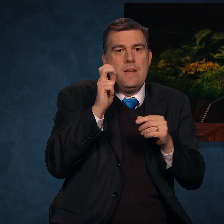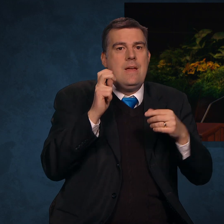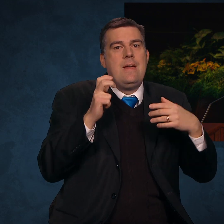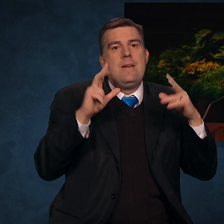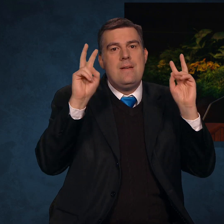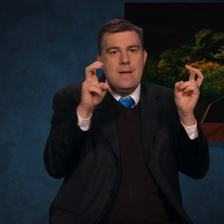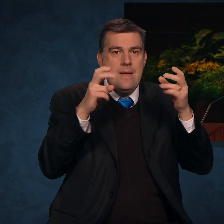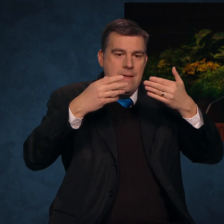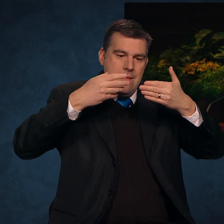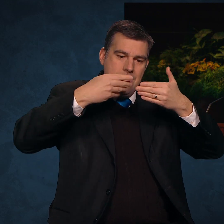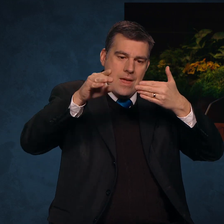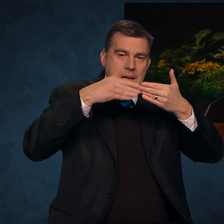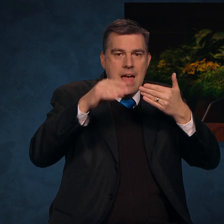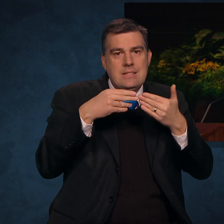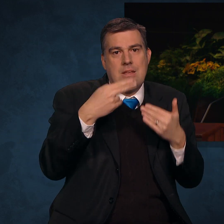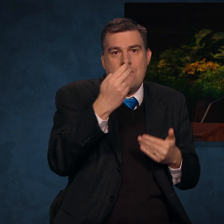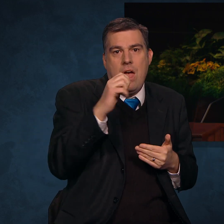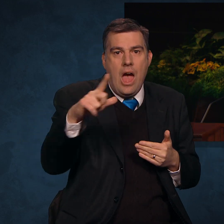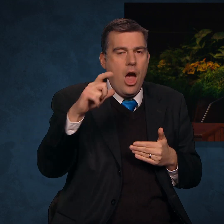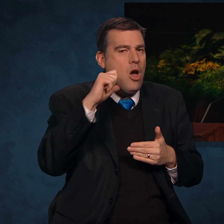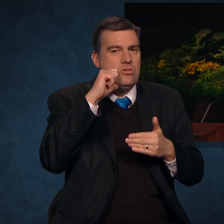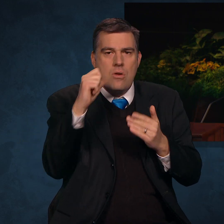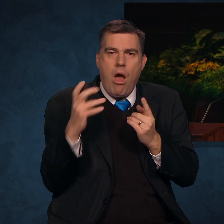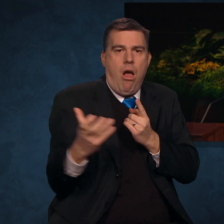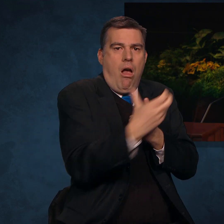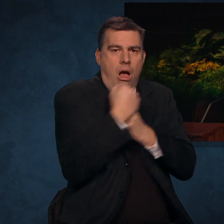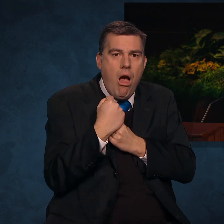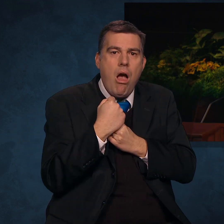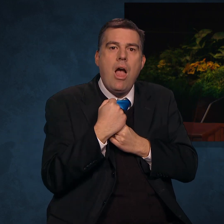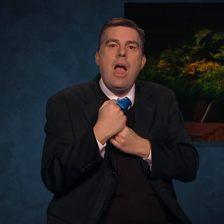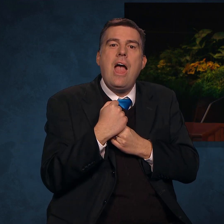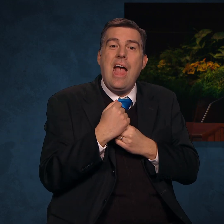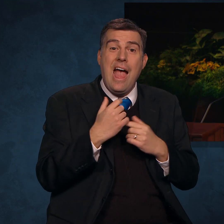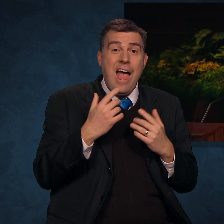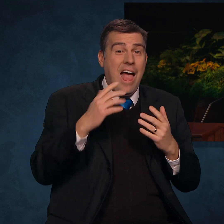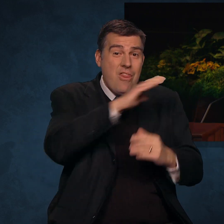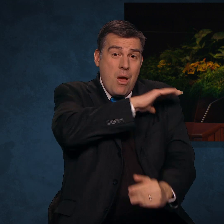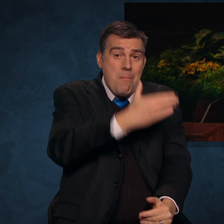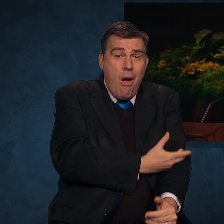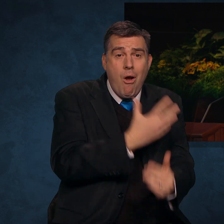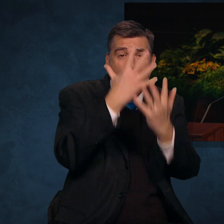not prevail against you, and the Lord God will disperse the powers of darkness from before you.